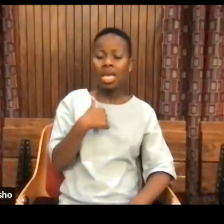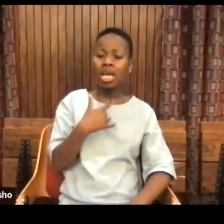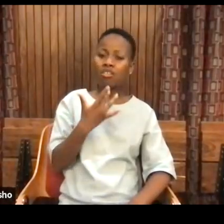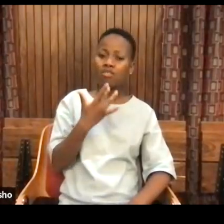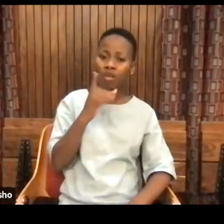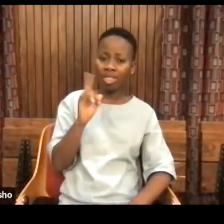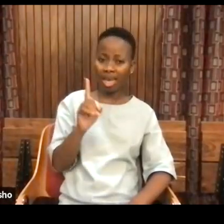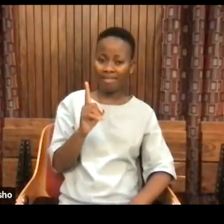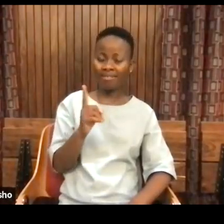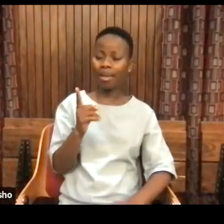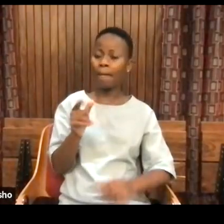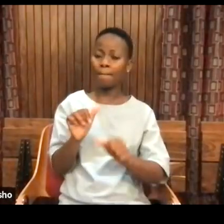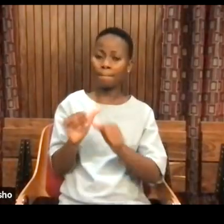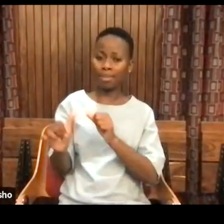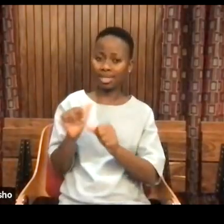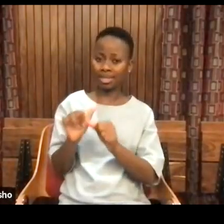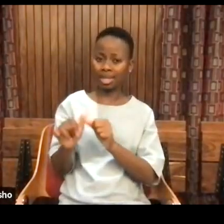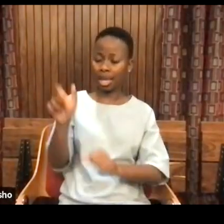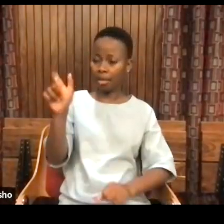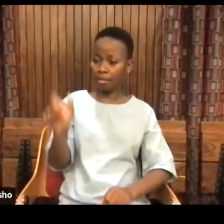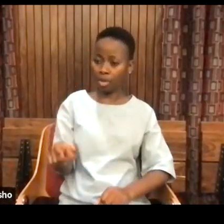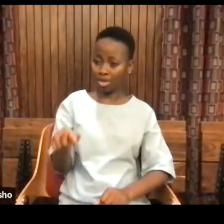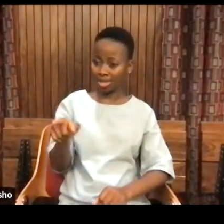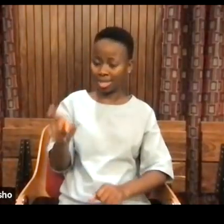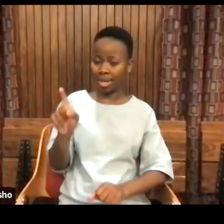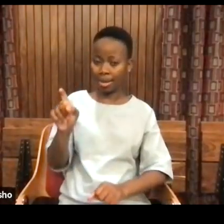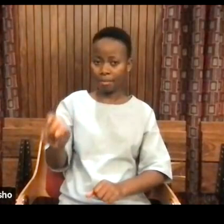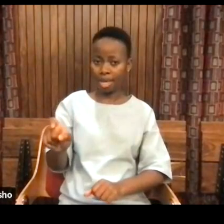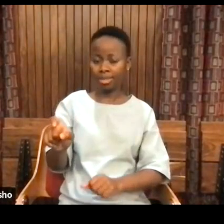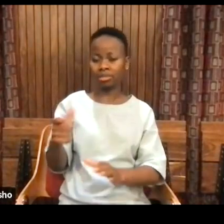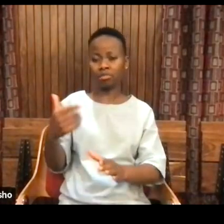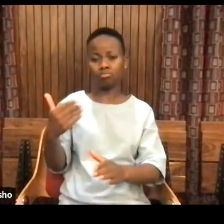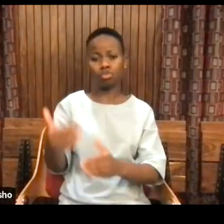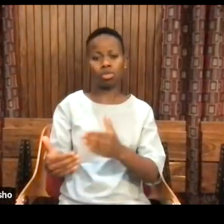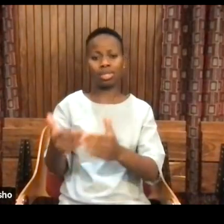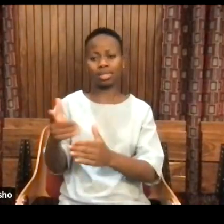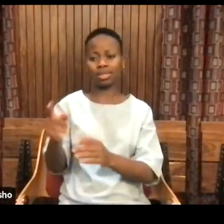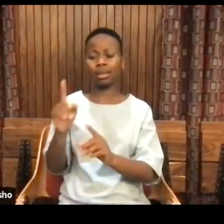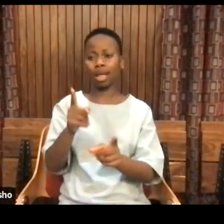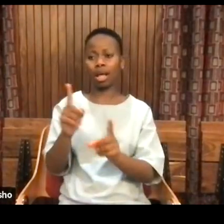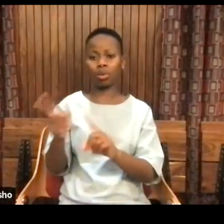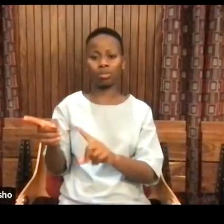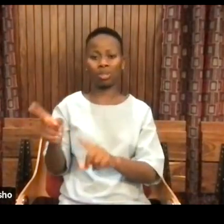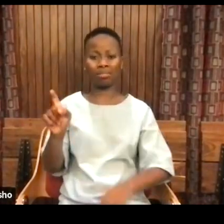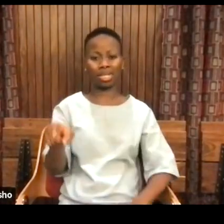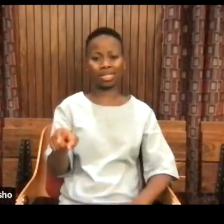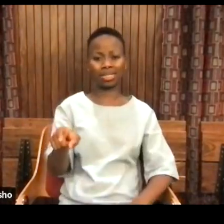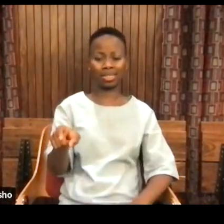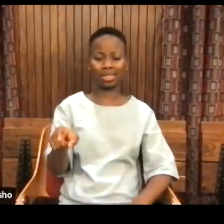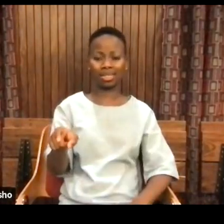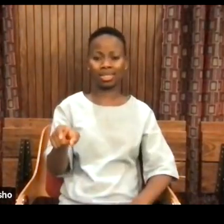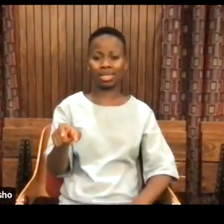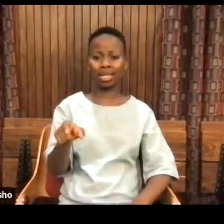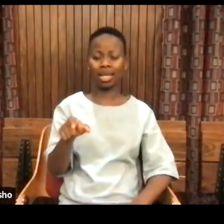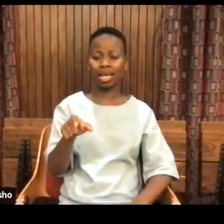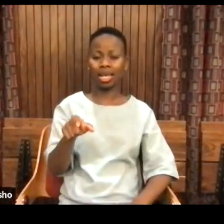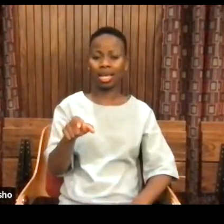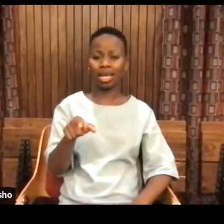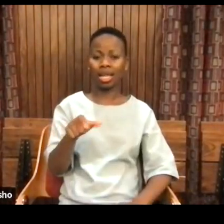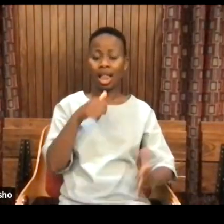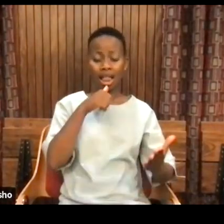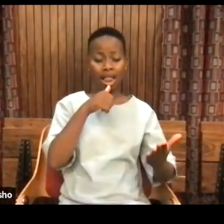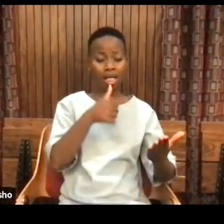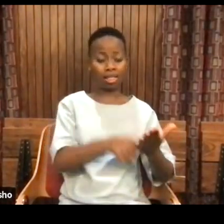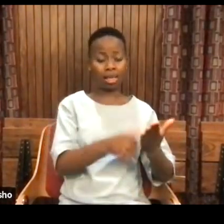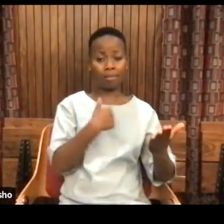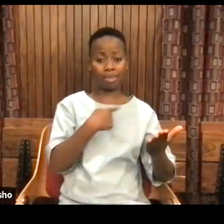processes in which they are rightfully held accountable. My claim wasn't about anybody that I signed